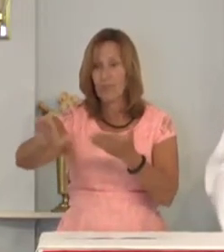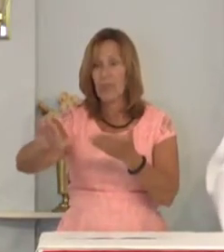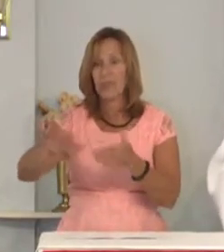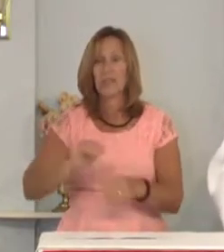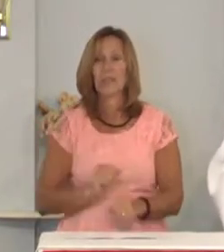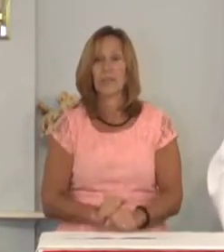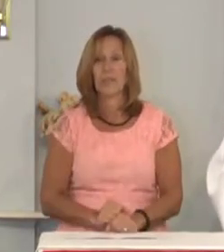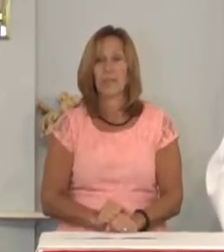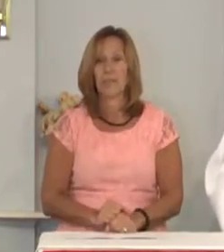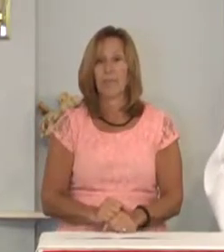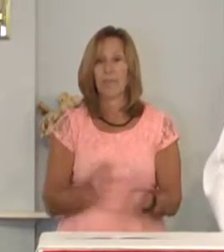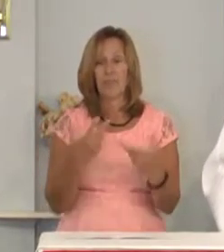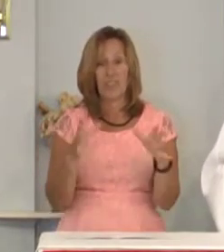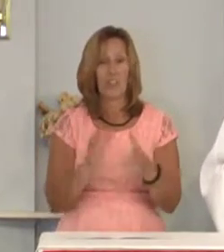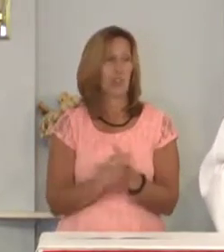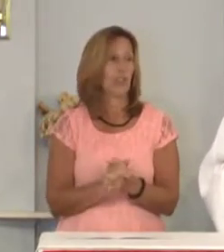clean.